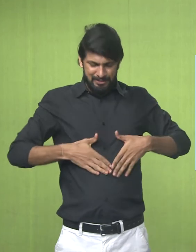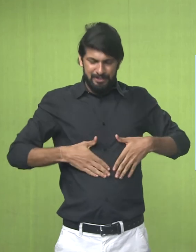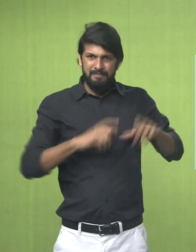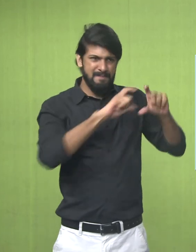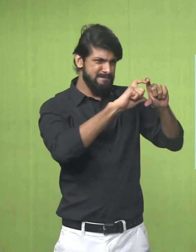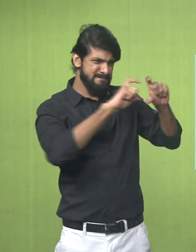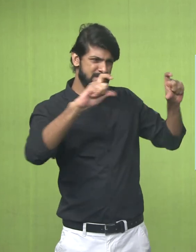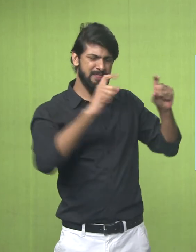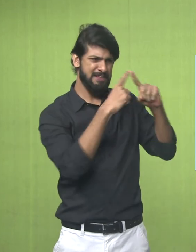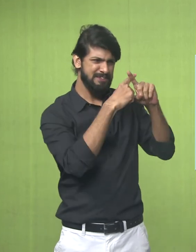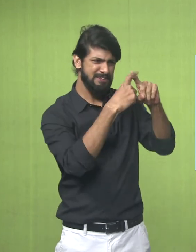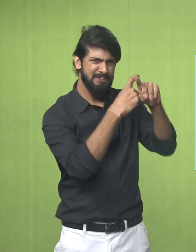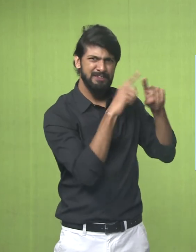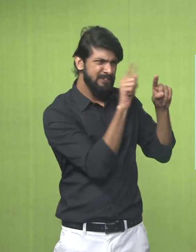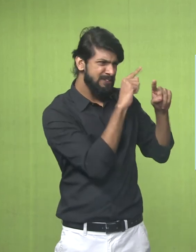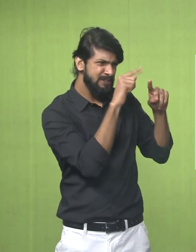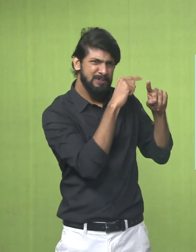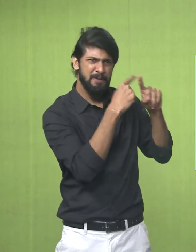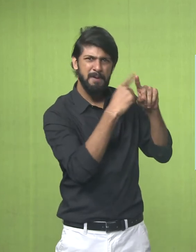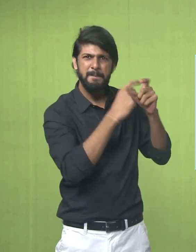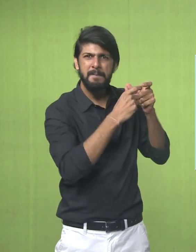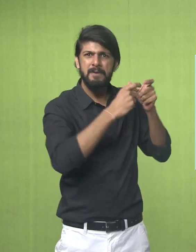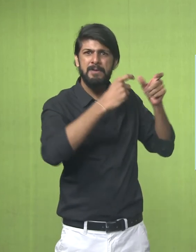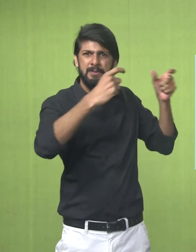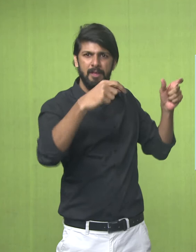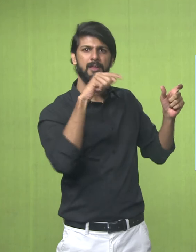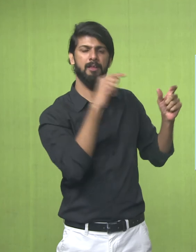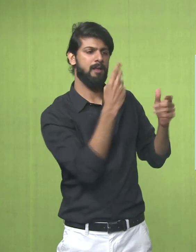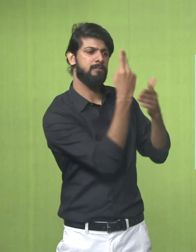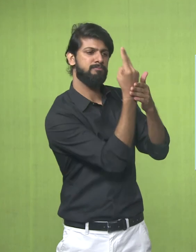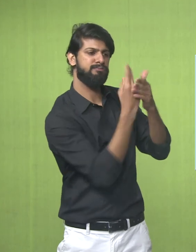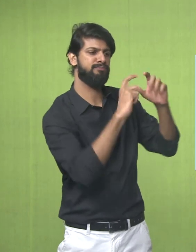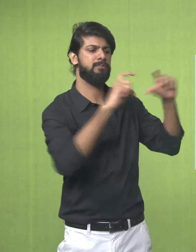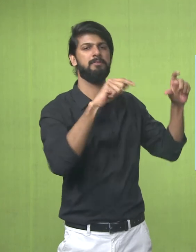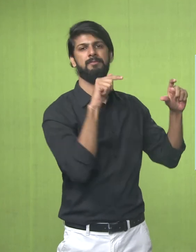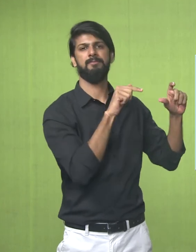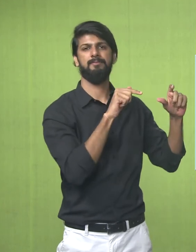And also has Criss cross patterns In the body Of the bull